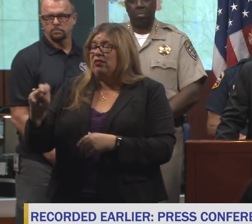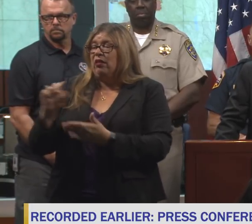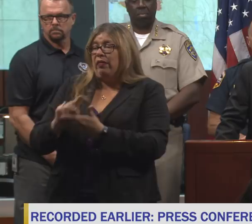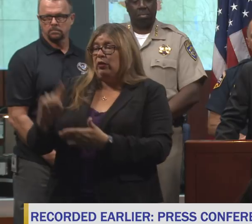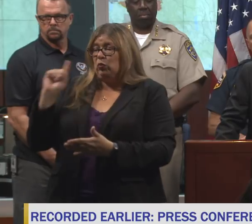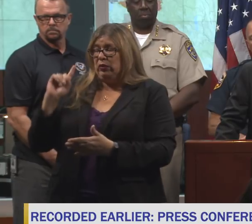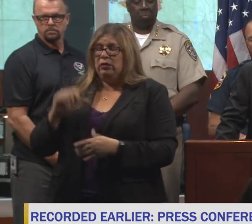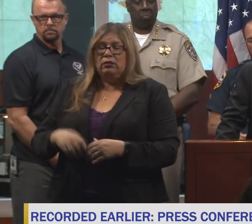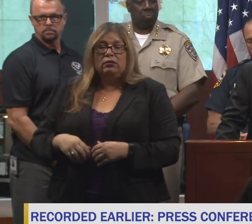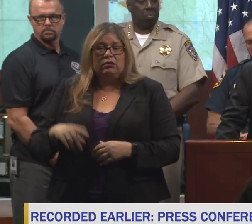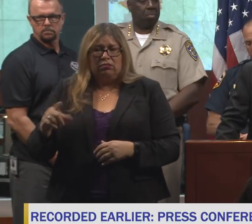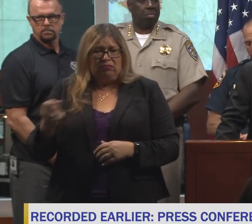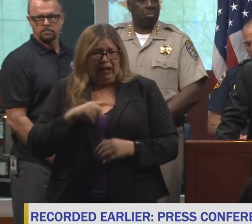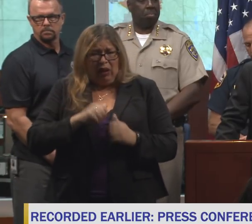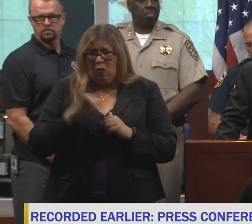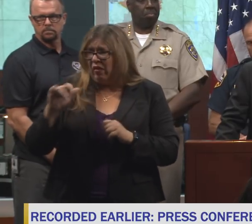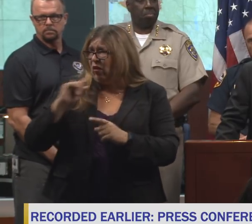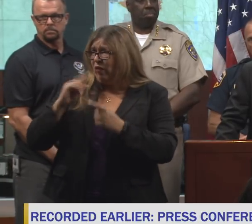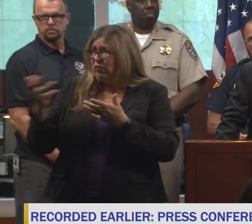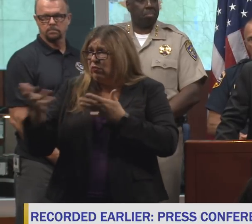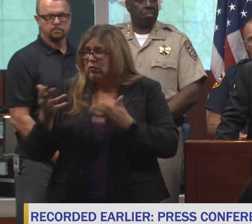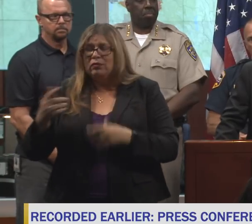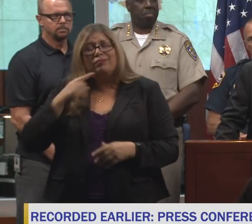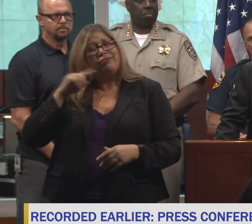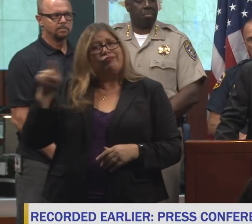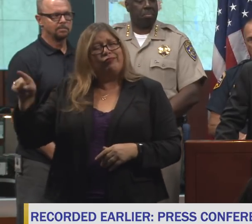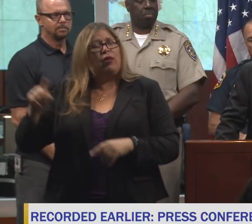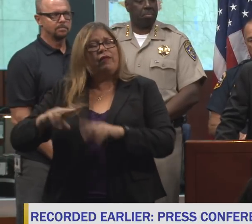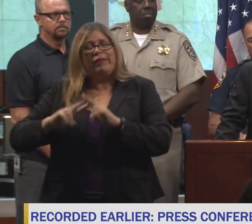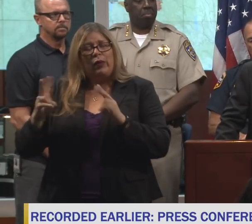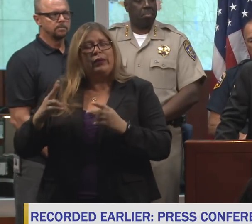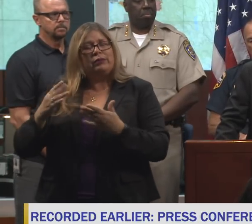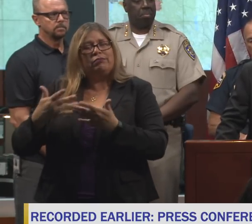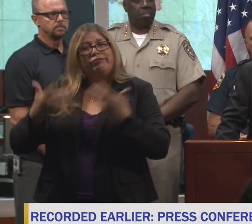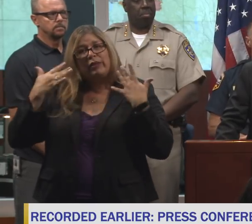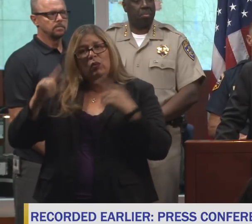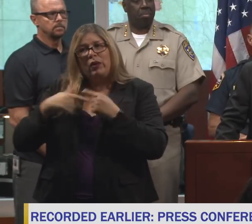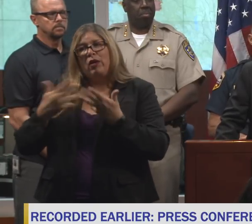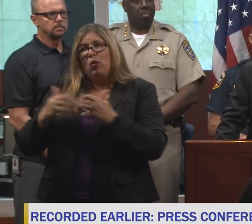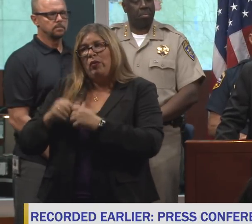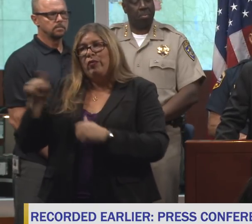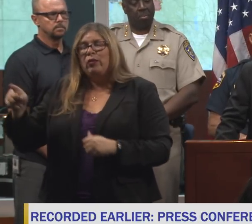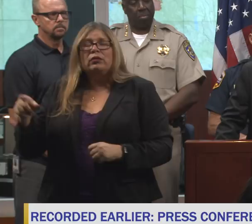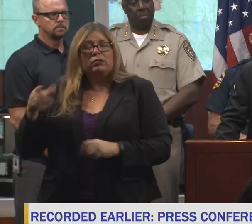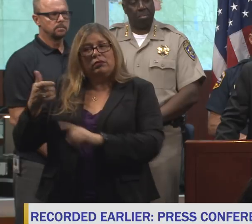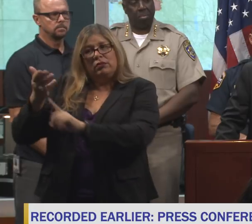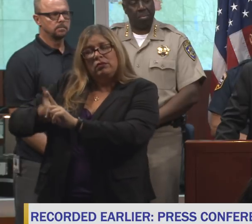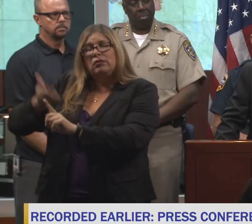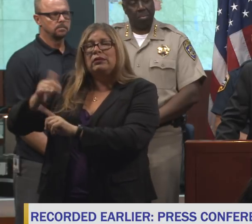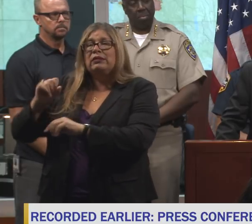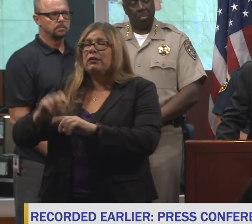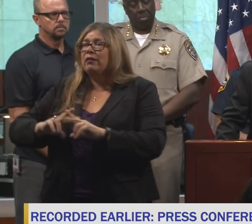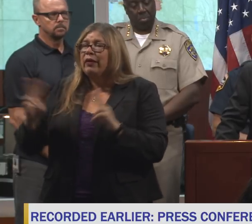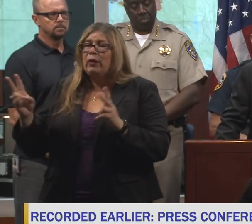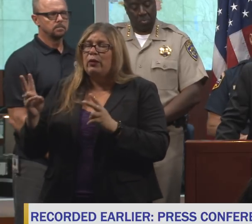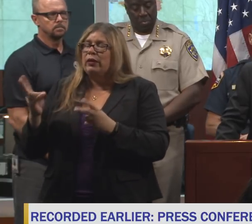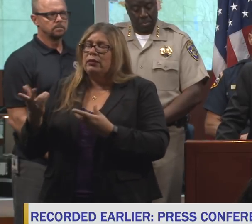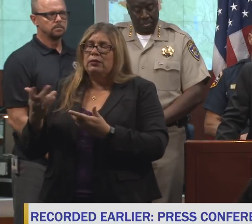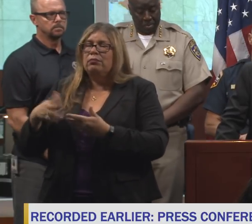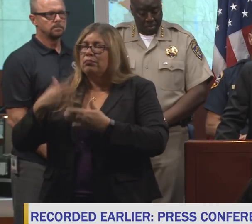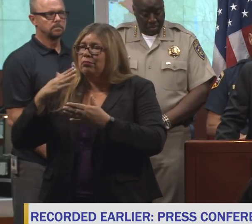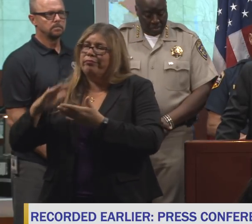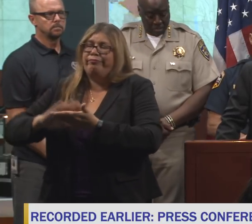that conversation has been going? It's always very pleasant when I talk with her. She's a very congenial interlocutor.